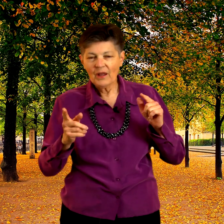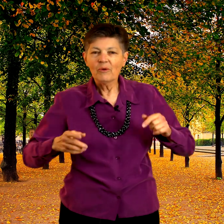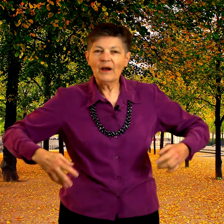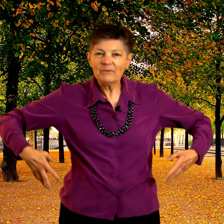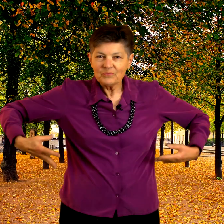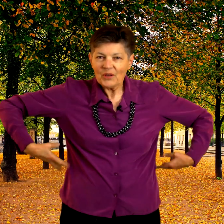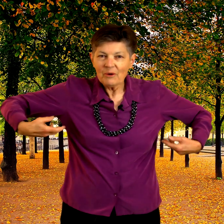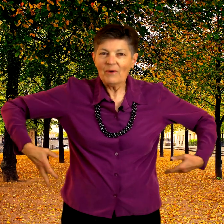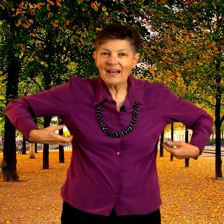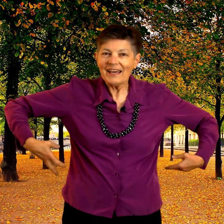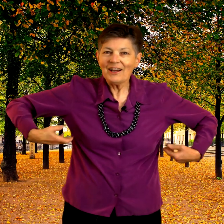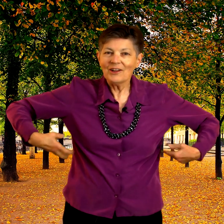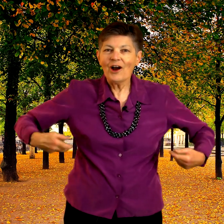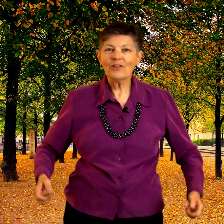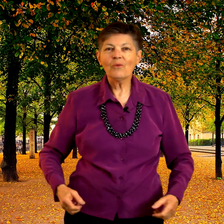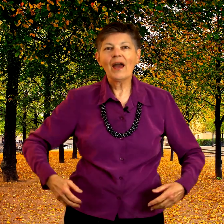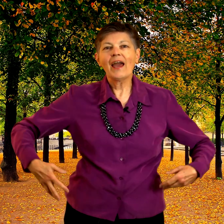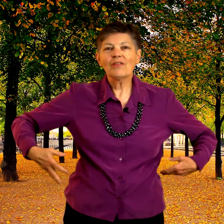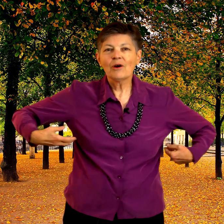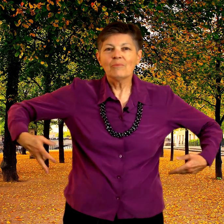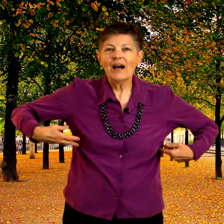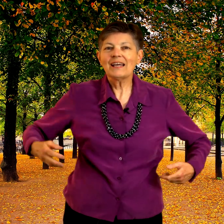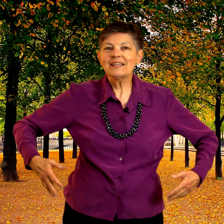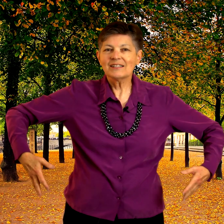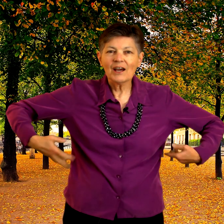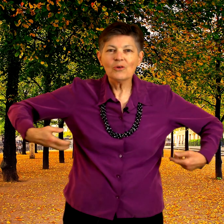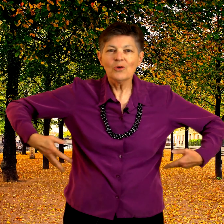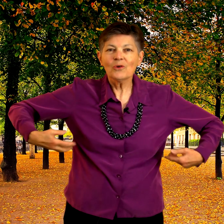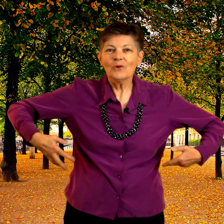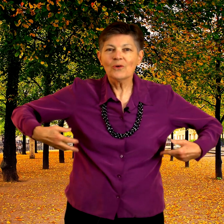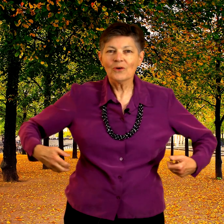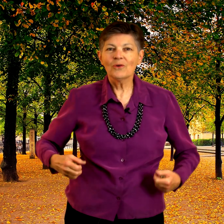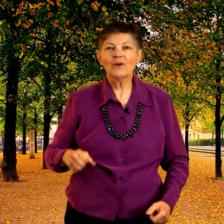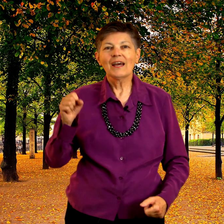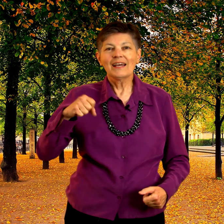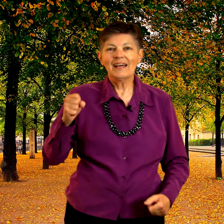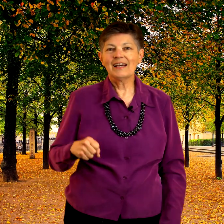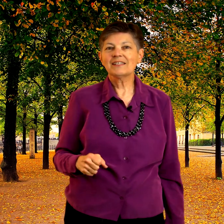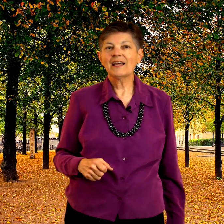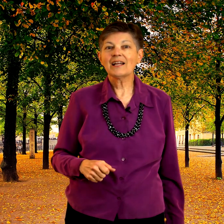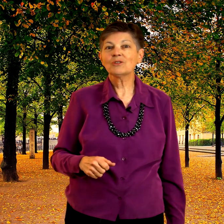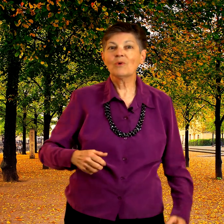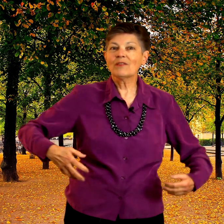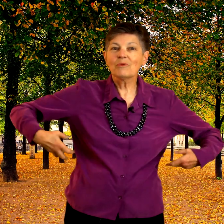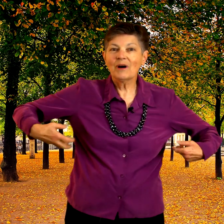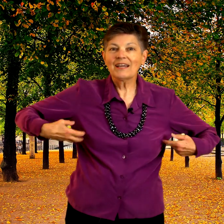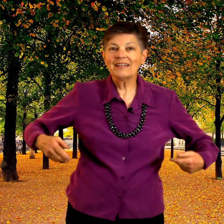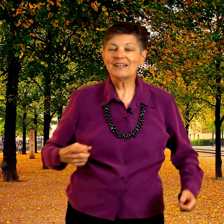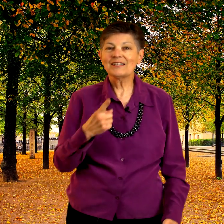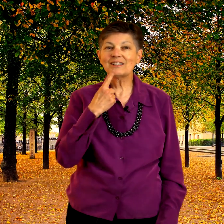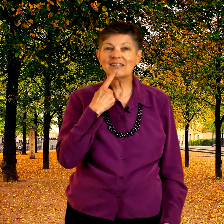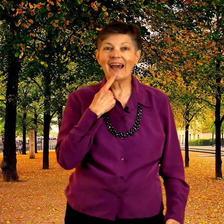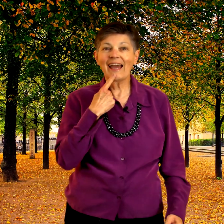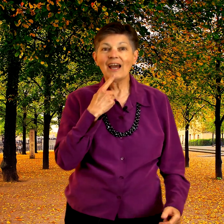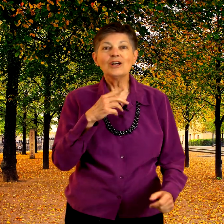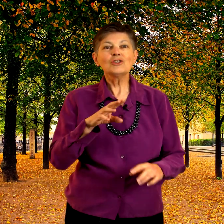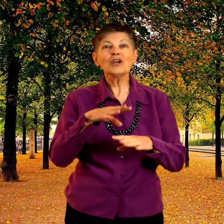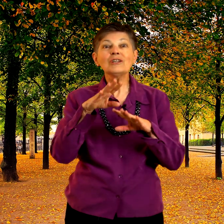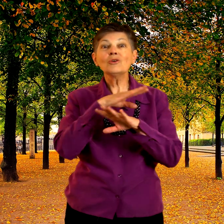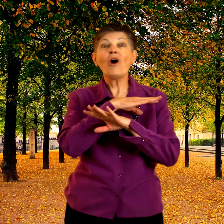but monkey along the way the monkey said ok ok ok yes that's what the monkey did say so you can do